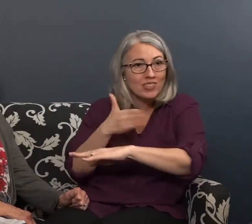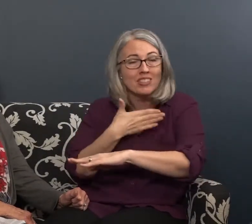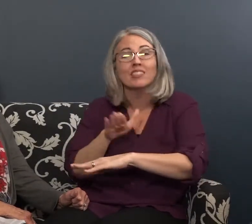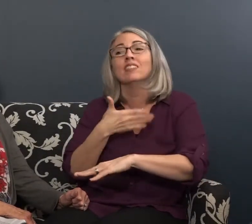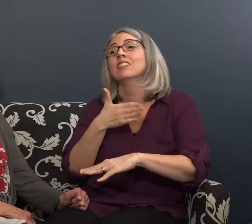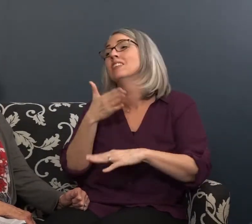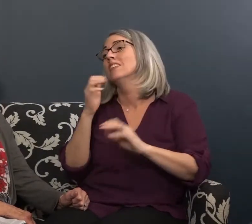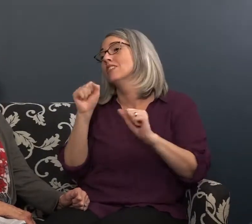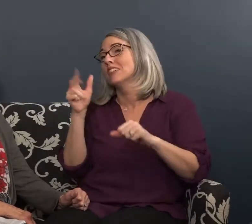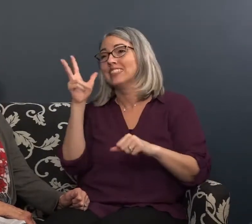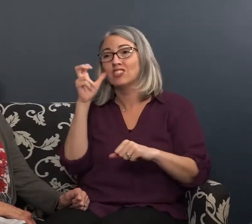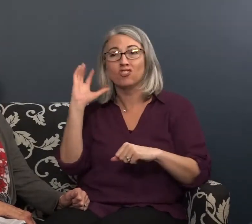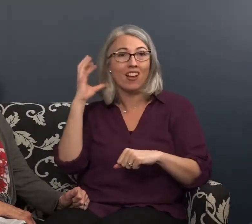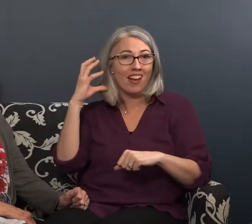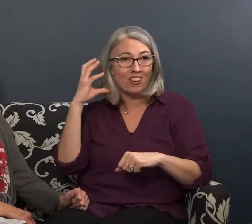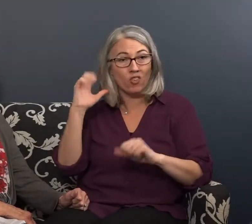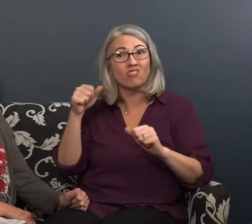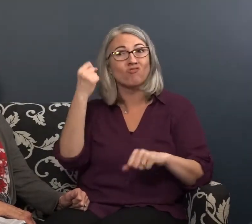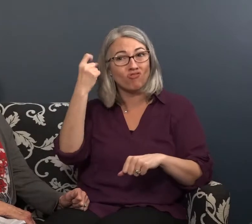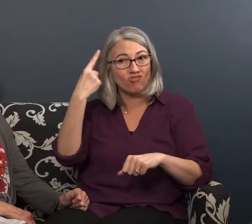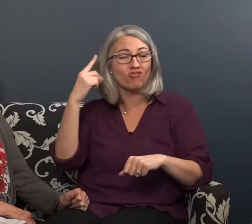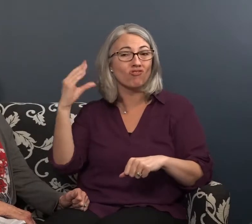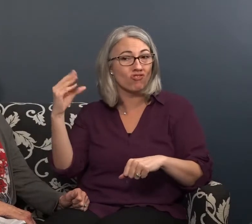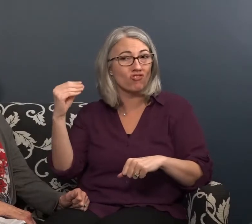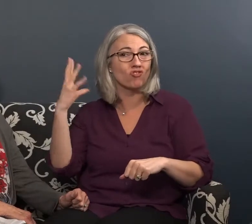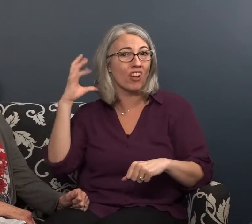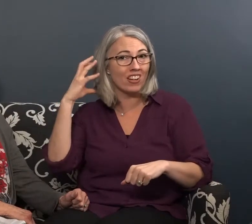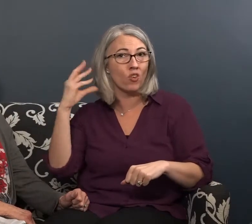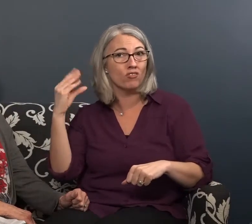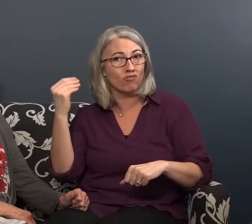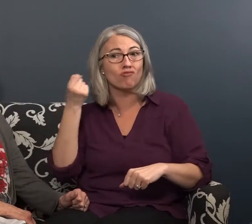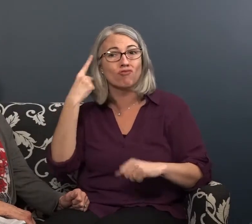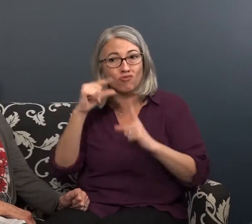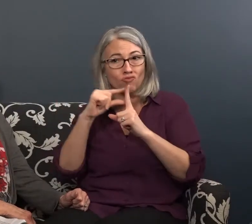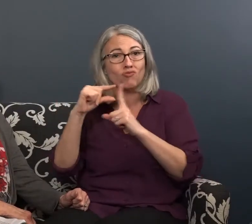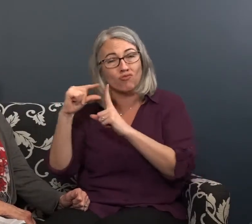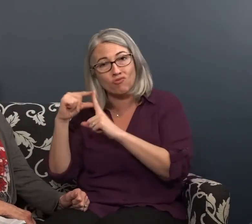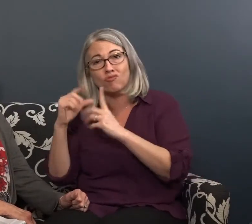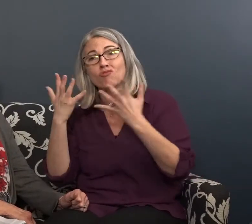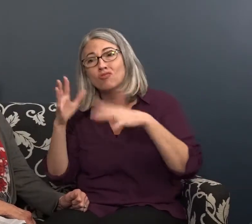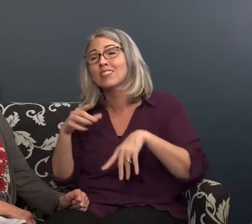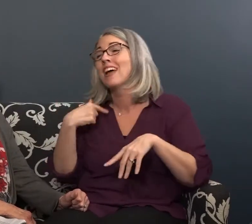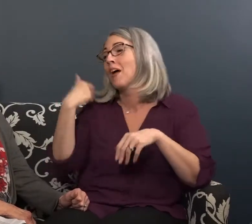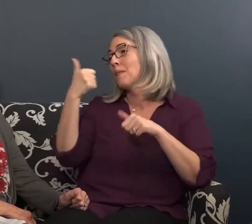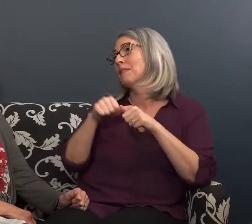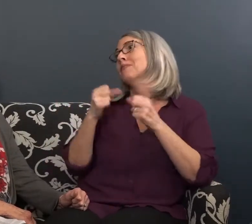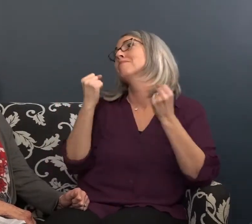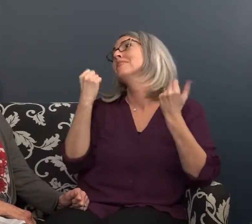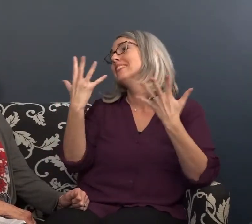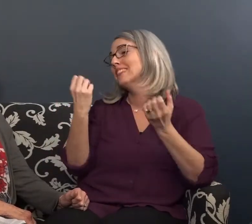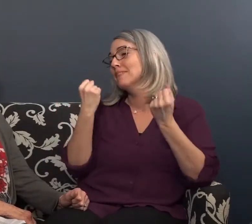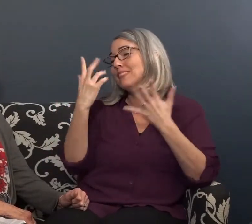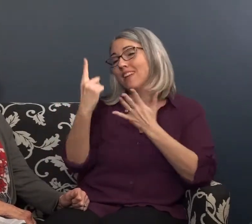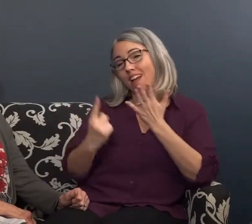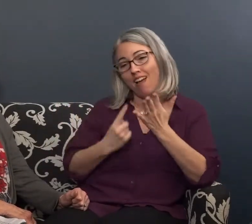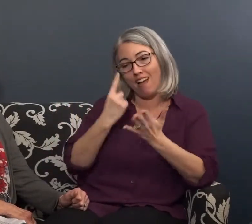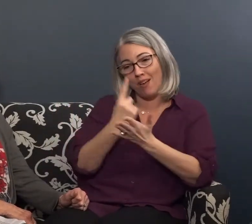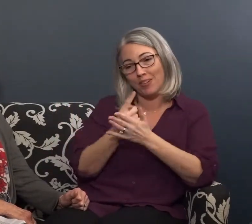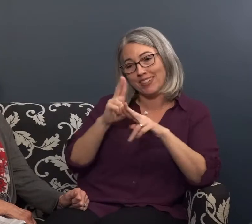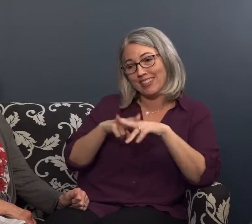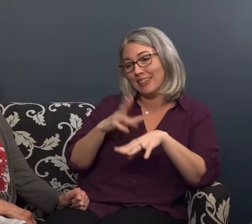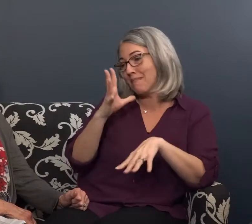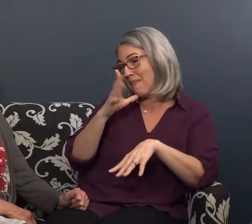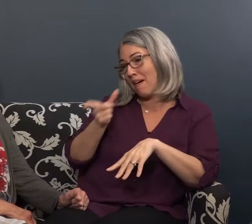water I remember listening to music listening to the radio I was able to understand what I was hearing on the radio